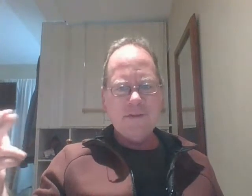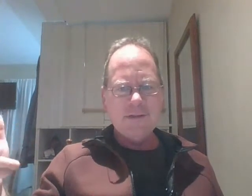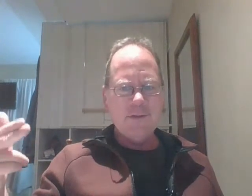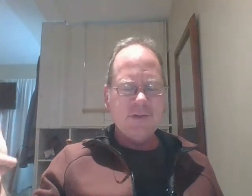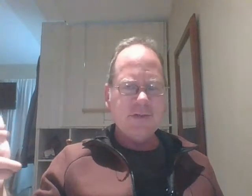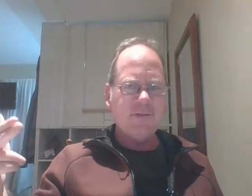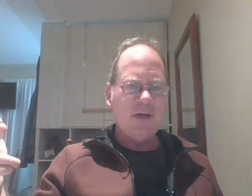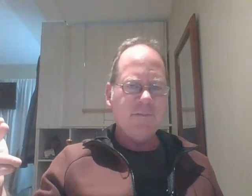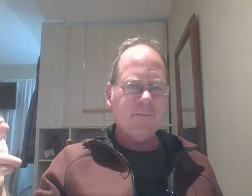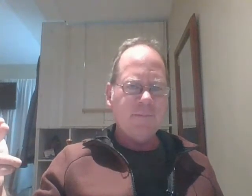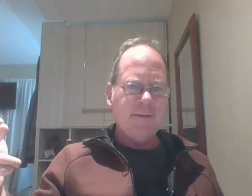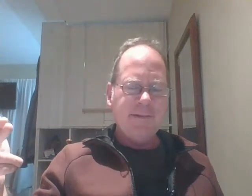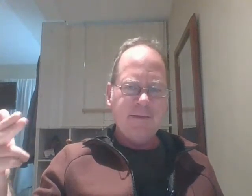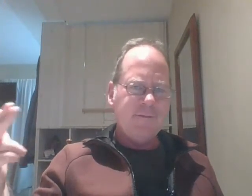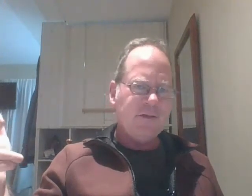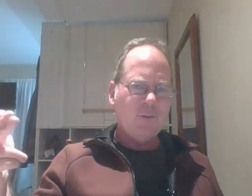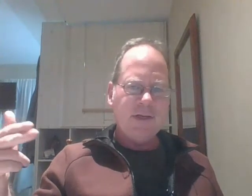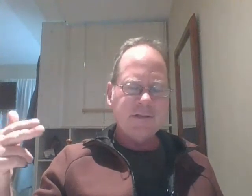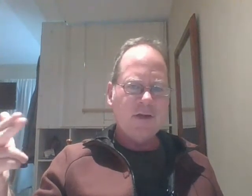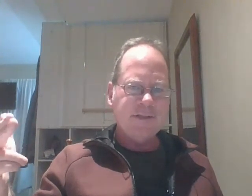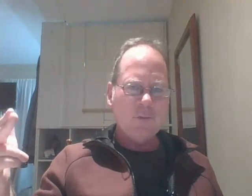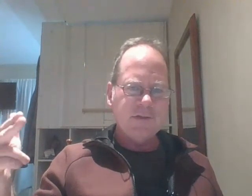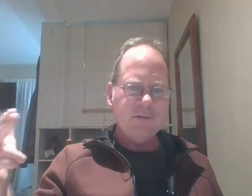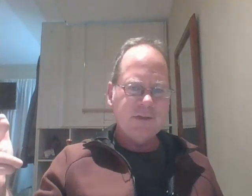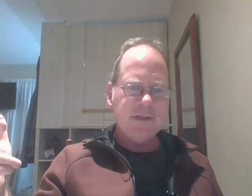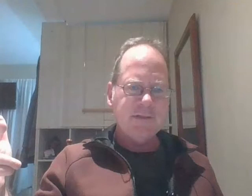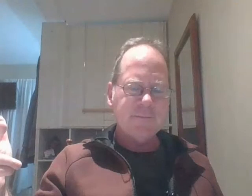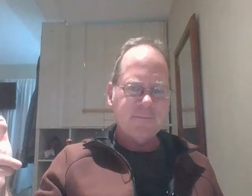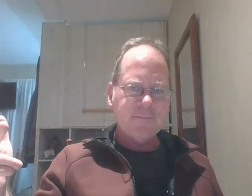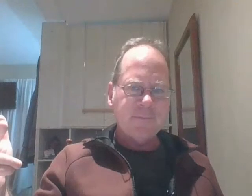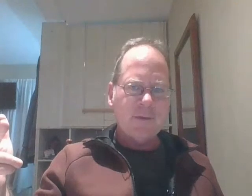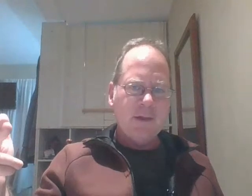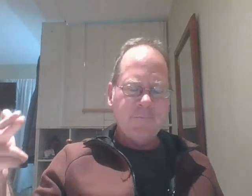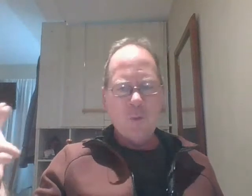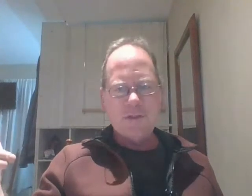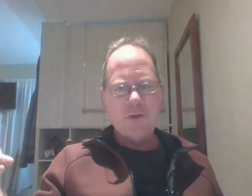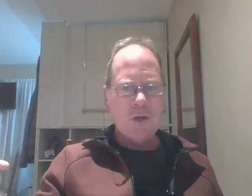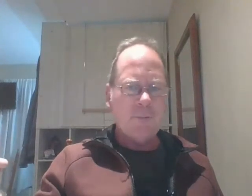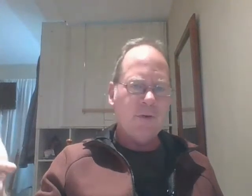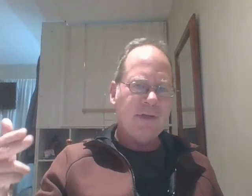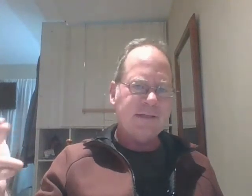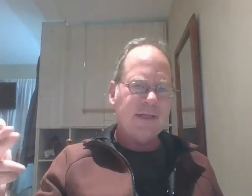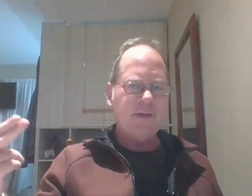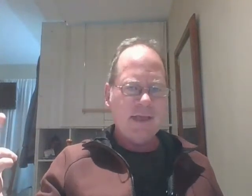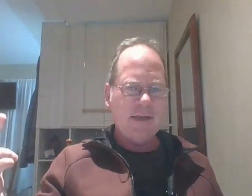solution to this problem like 15 20 years ago i said well the solution is if you're in western europe or the united states or canada